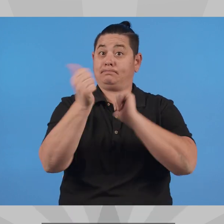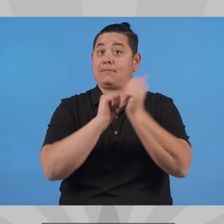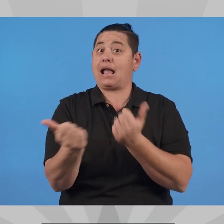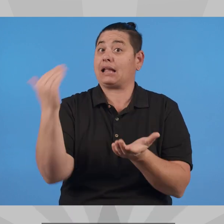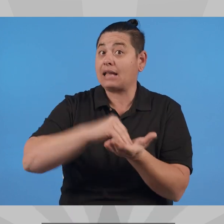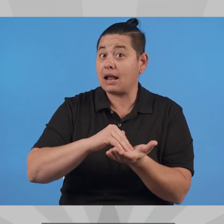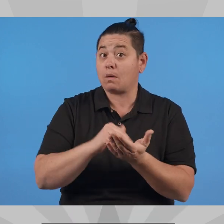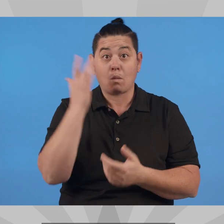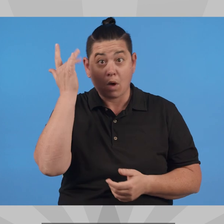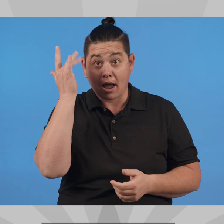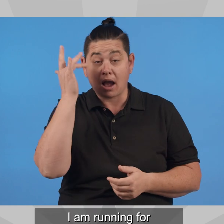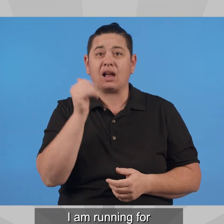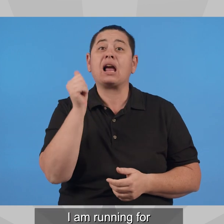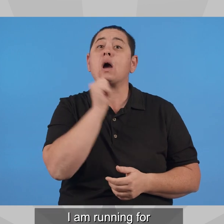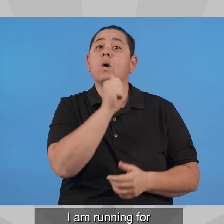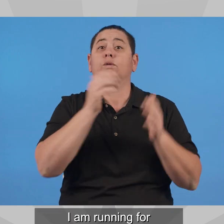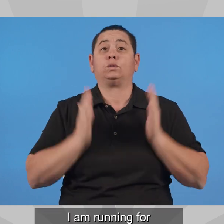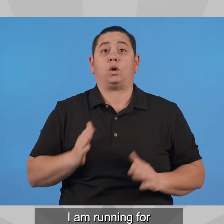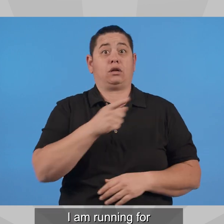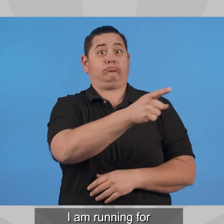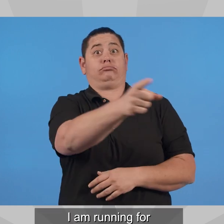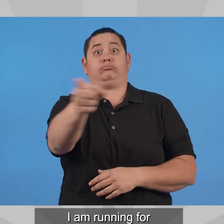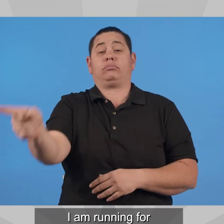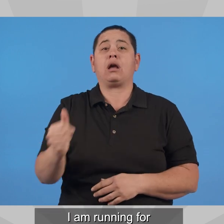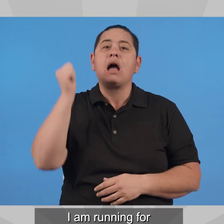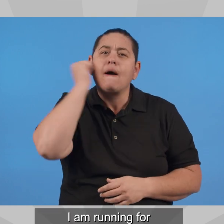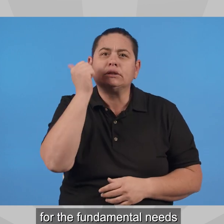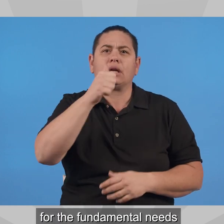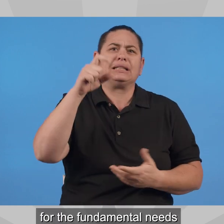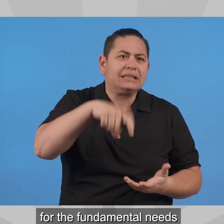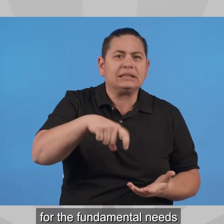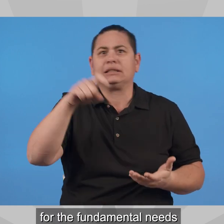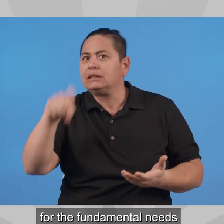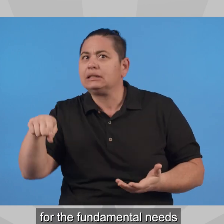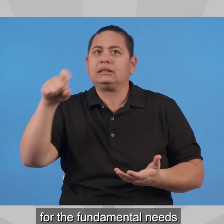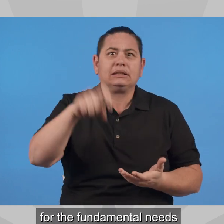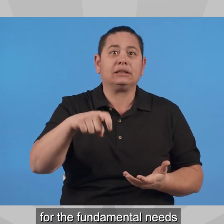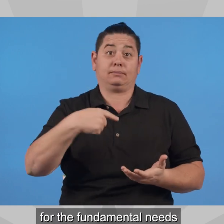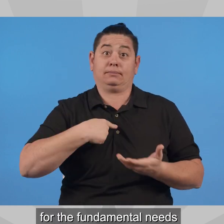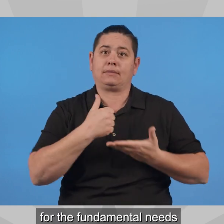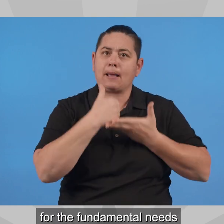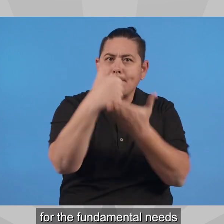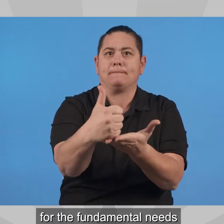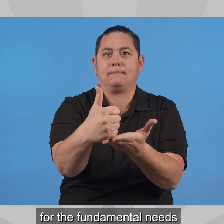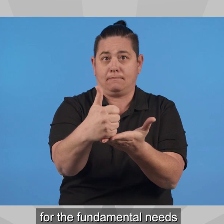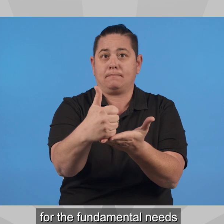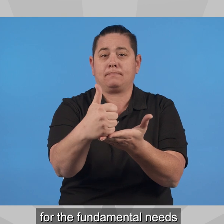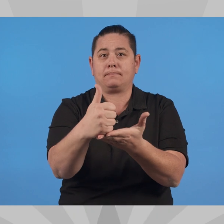practitioner. I am running for re-election to help advocate for the fundamental needs of everyday